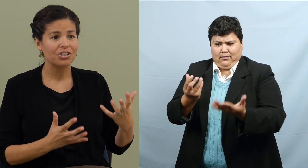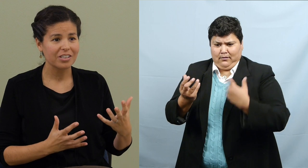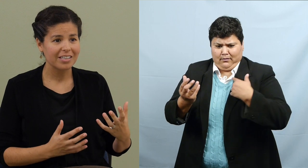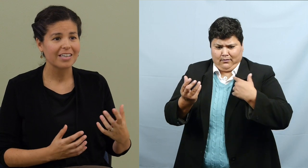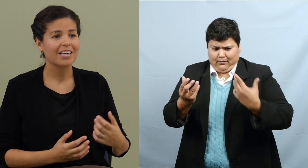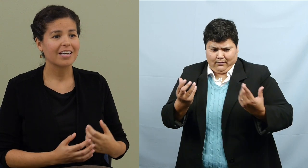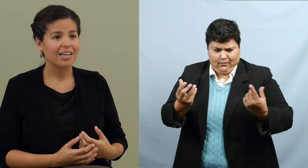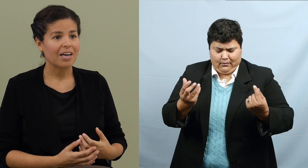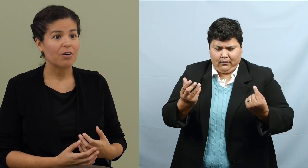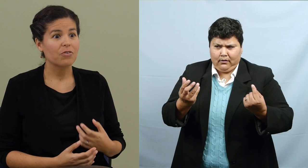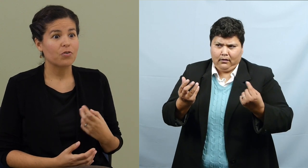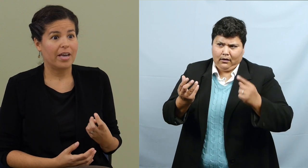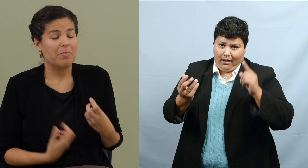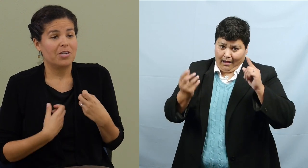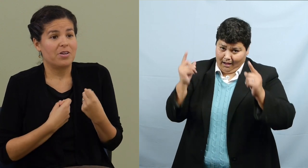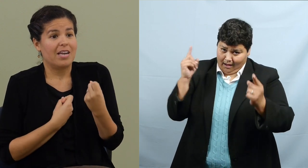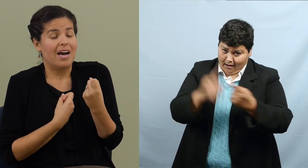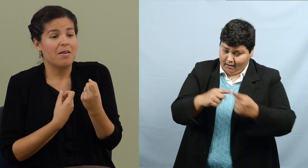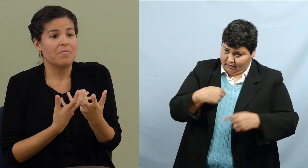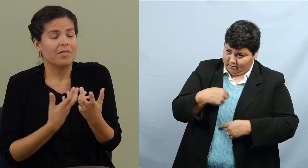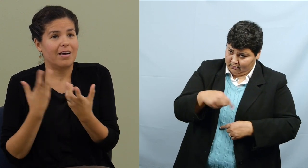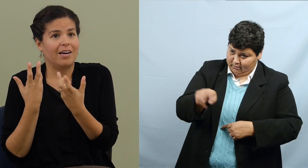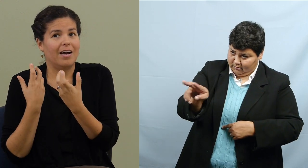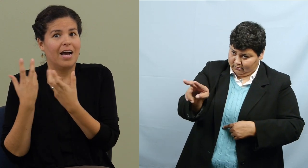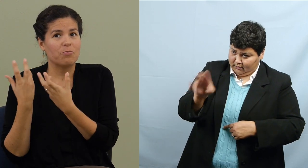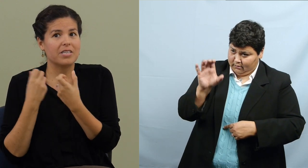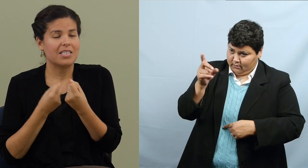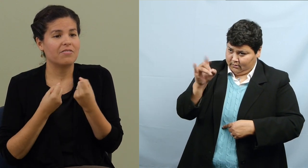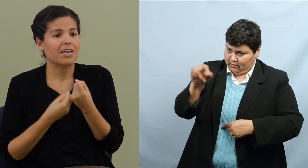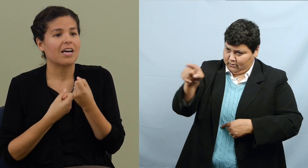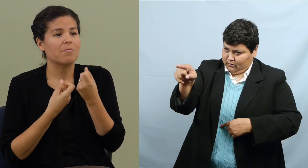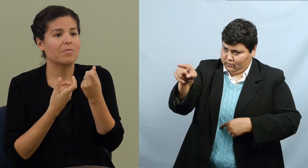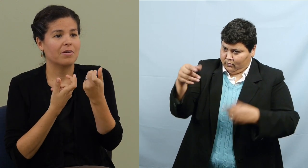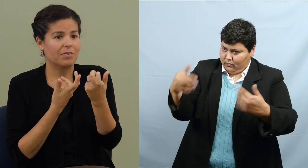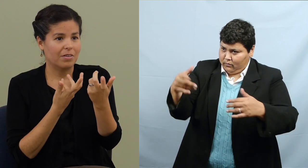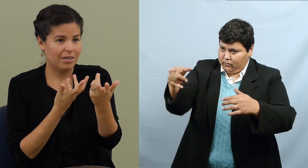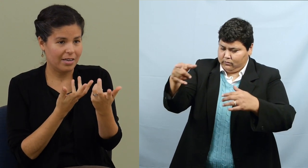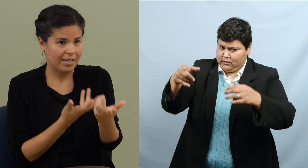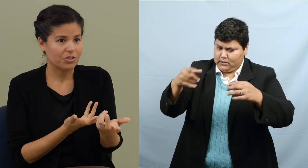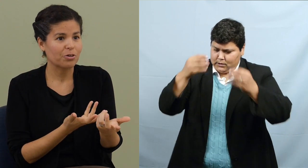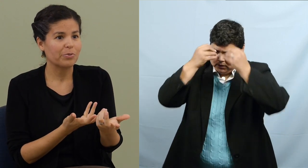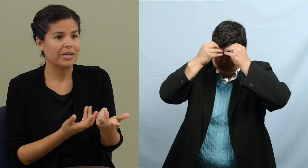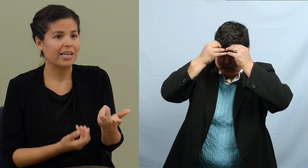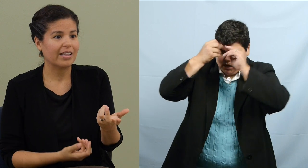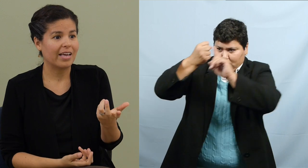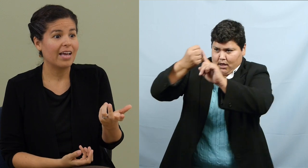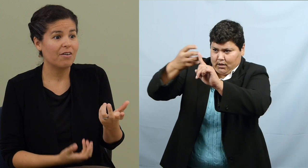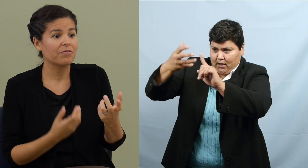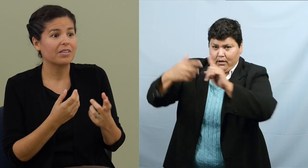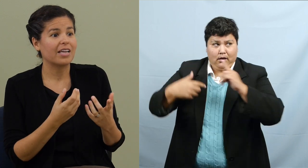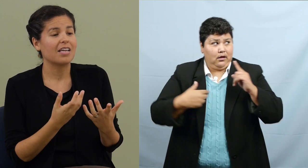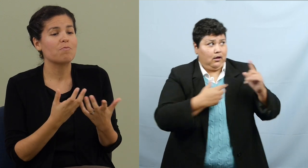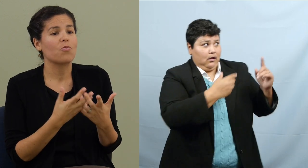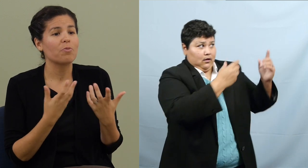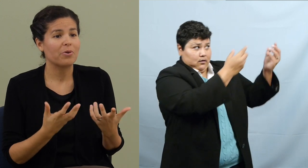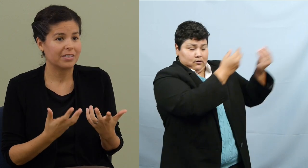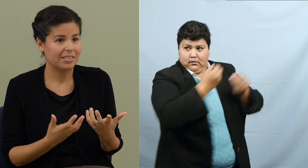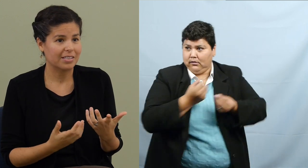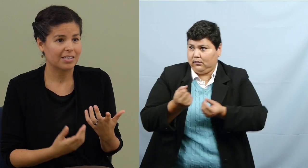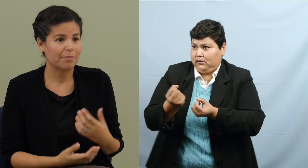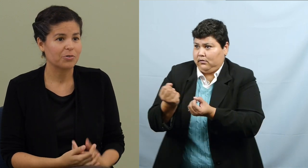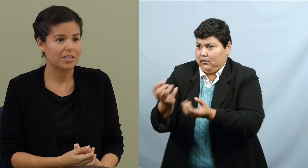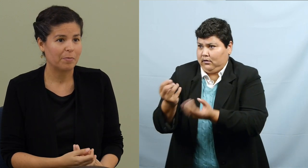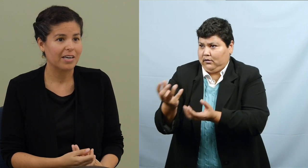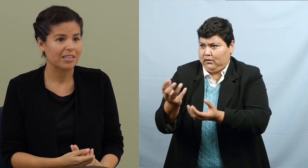expansion of the vocabulary that I'm receiving and I'm interpreting, they need more